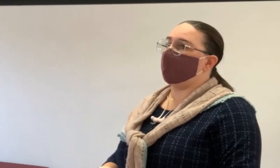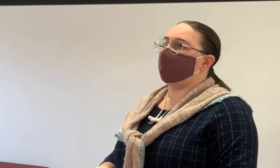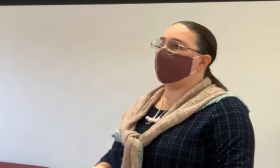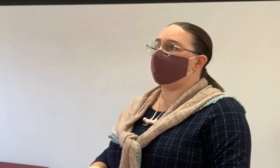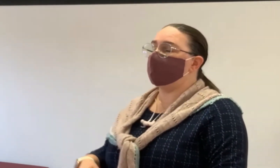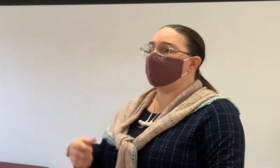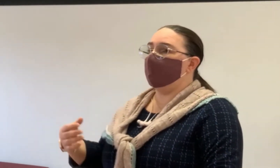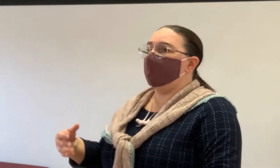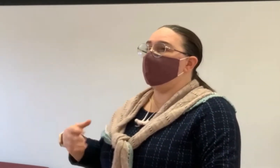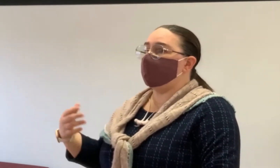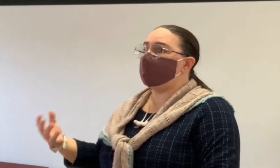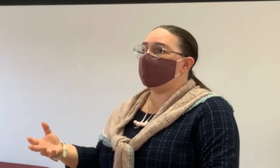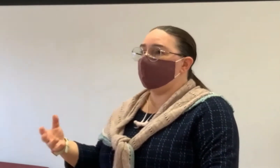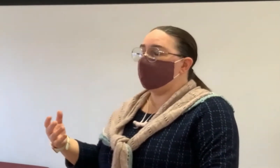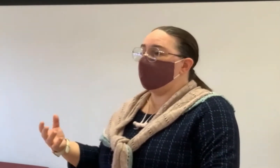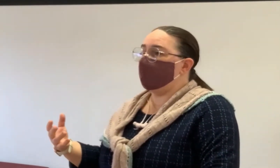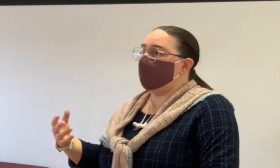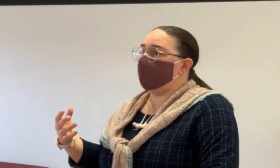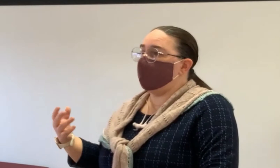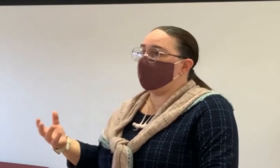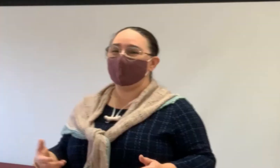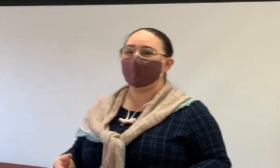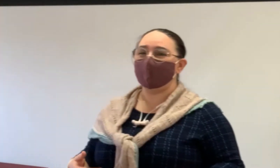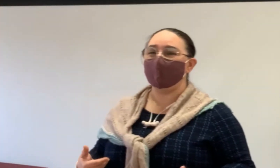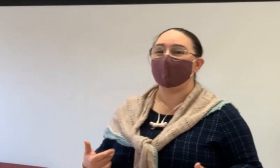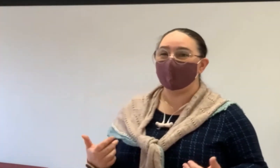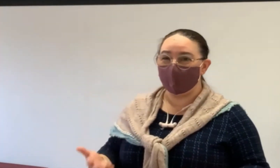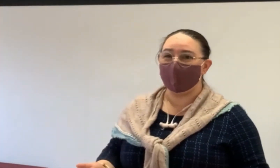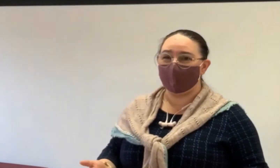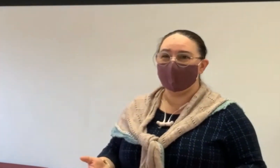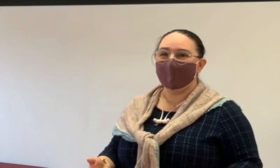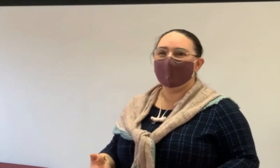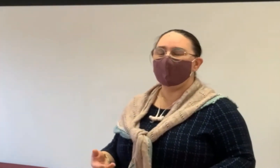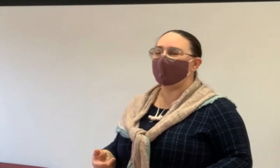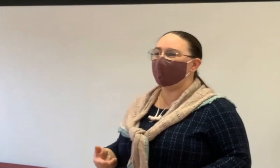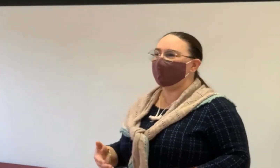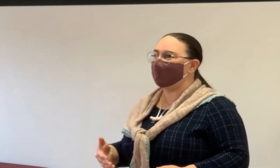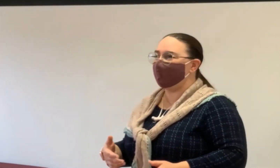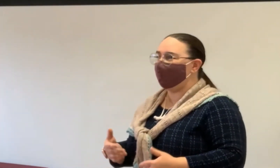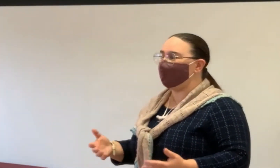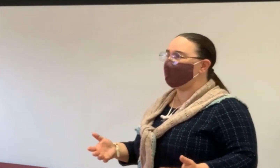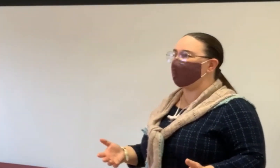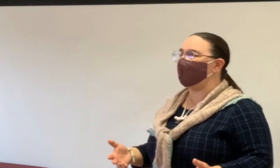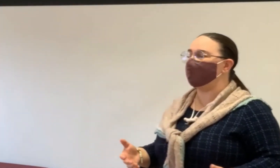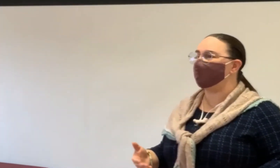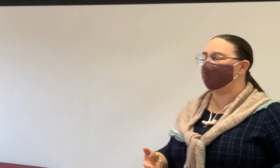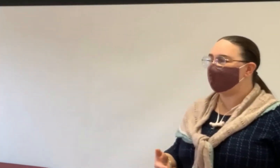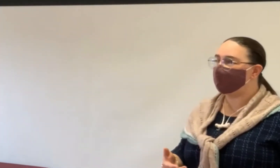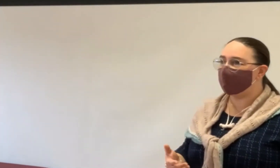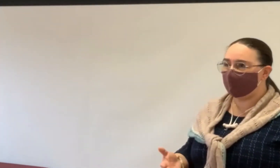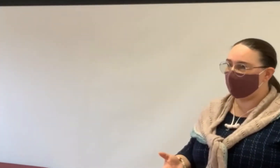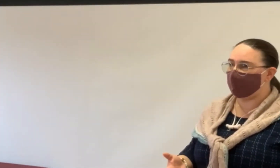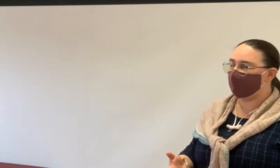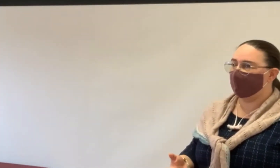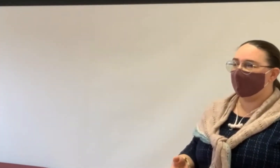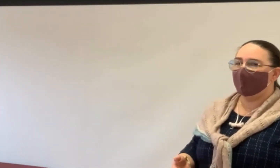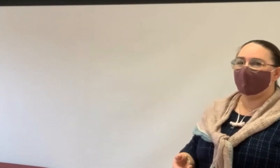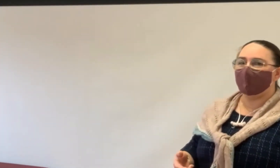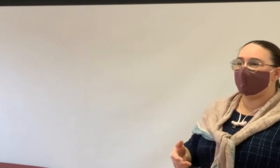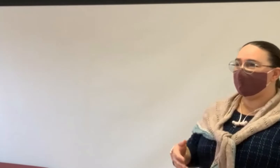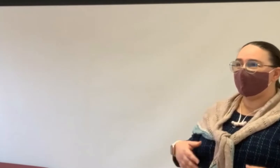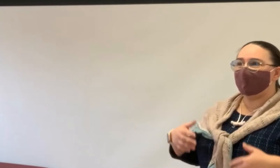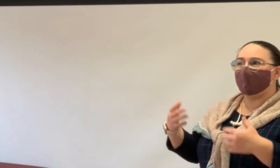equity to borrow against. But still, you are probably worth more than you think because everything has gone up so much.